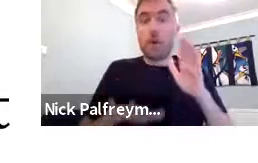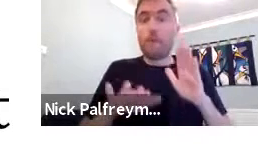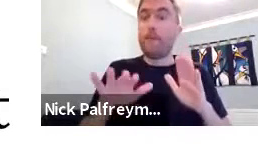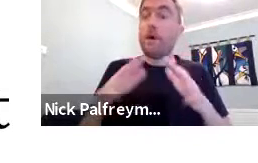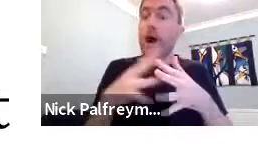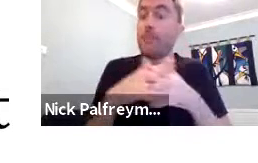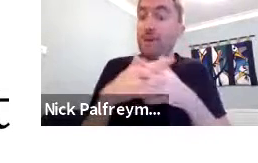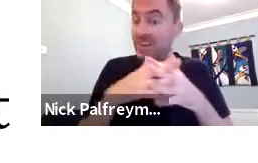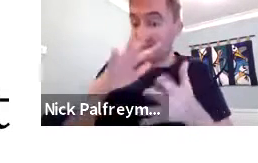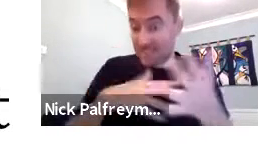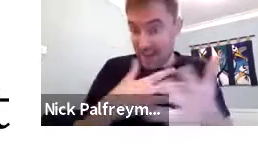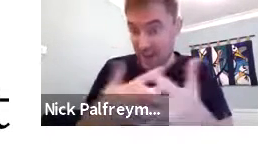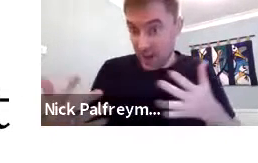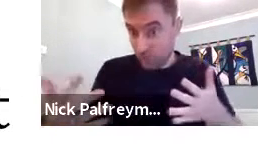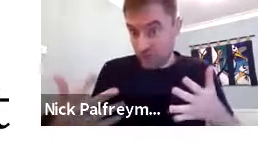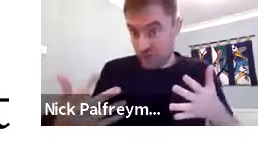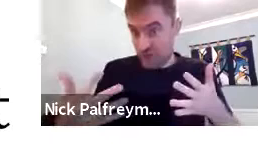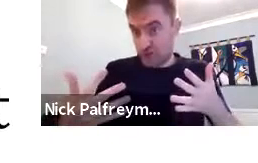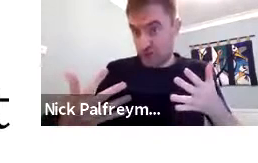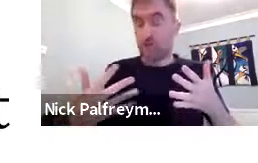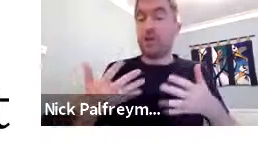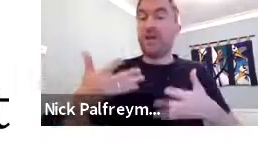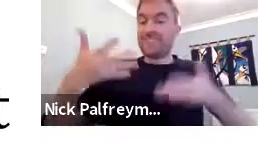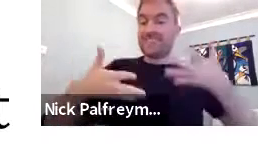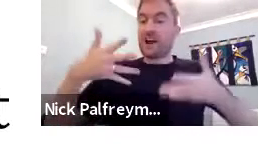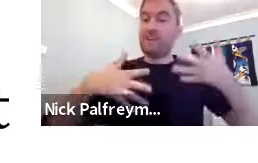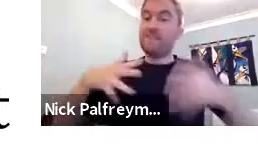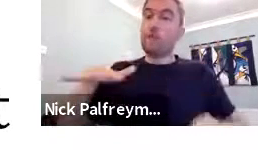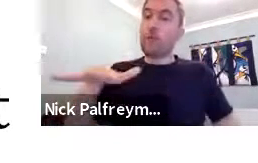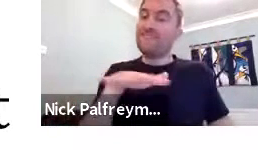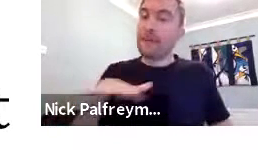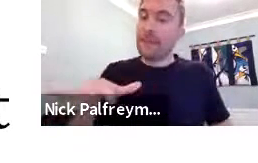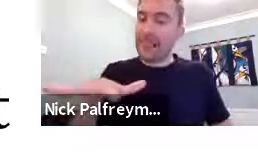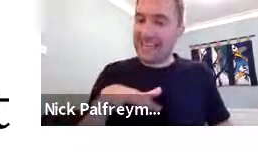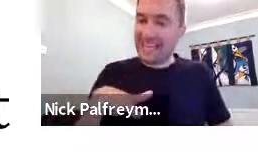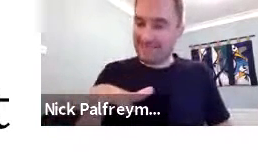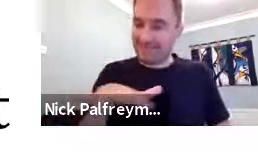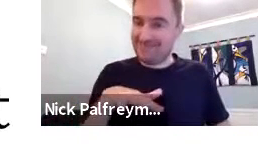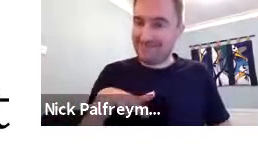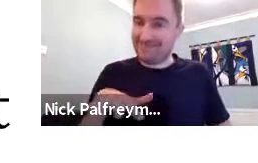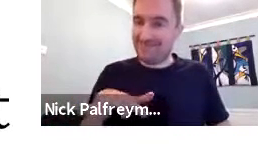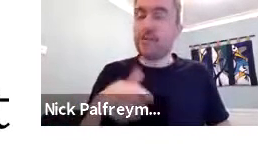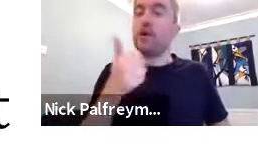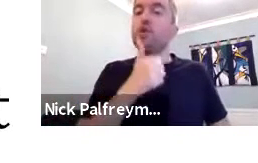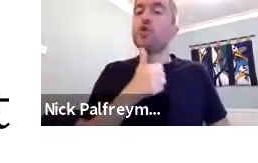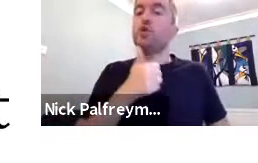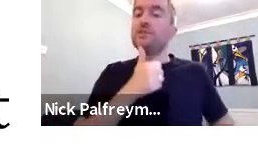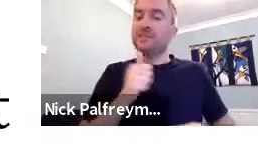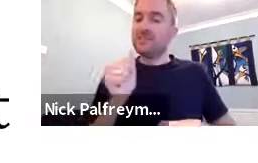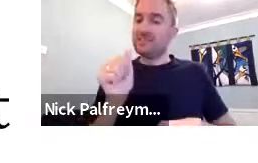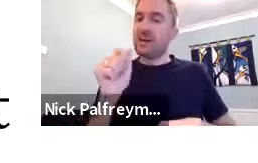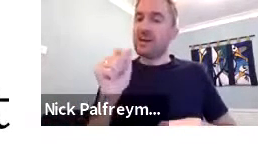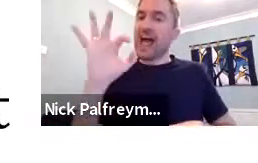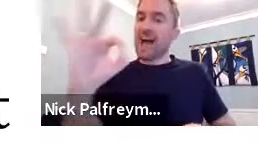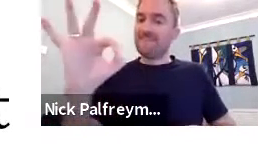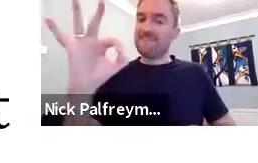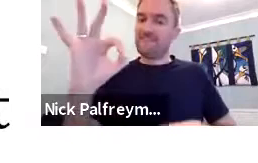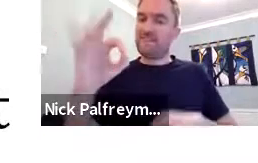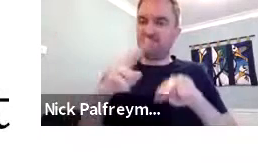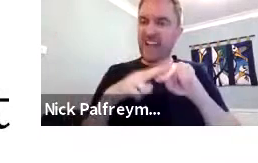So, an example of that would be from American Sign Language, the sign for family, if you can see here.